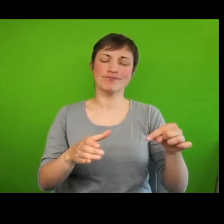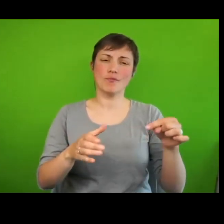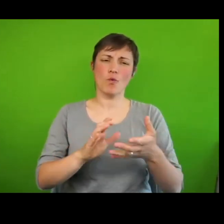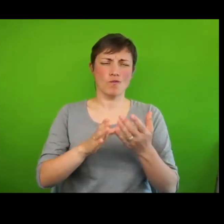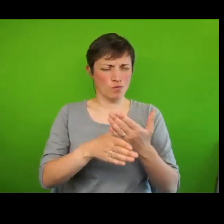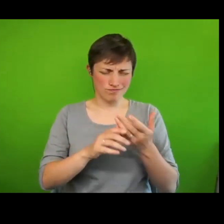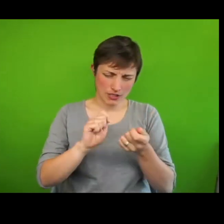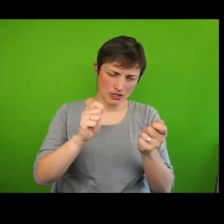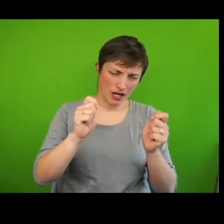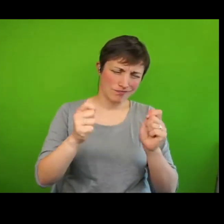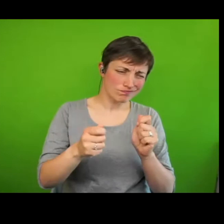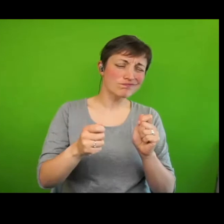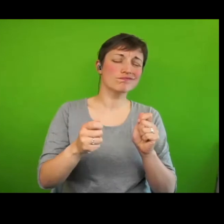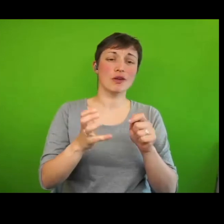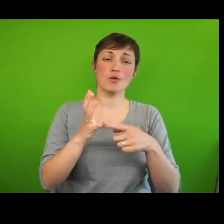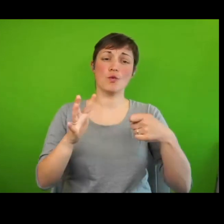UK poverty.